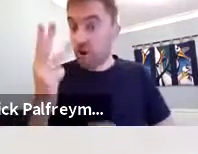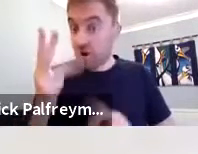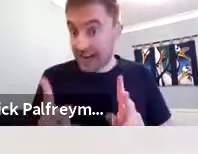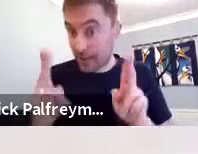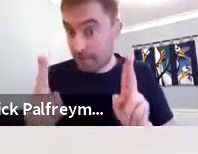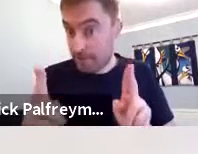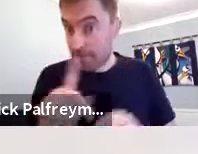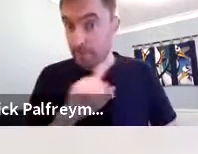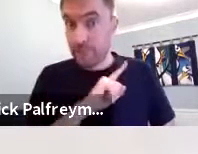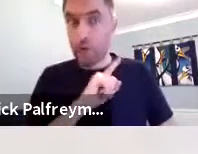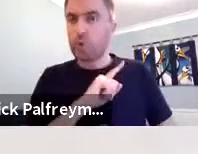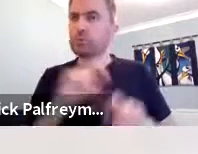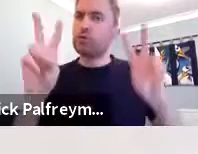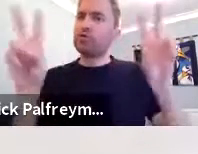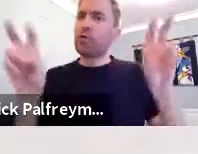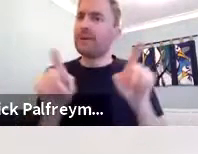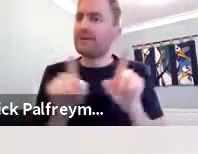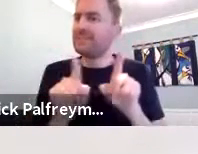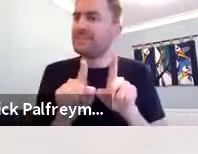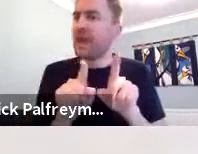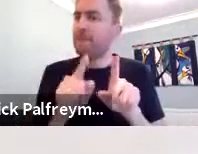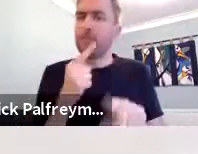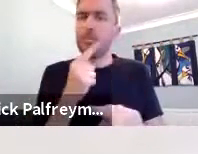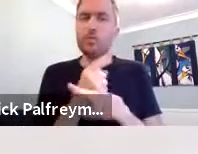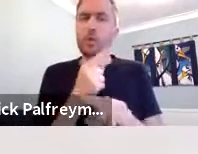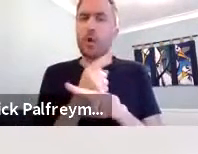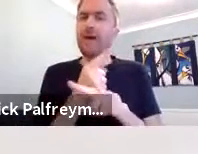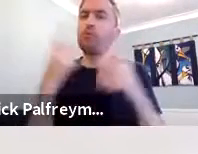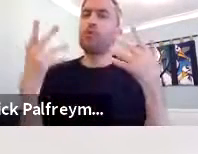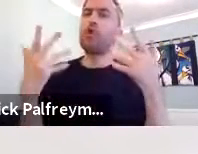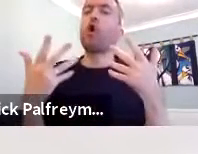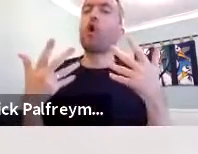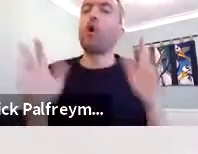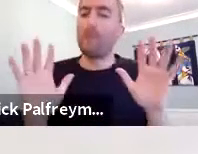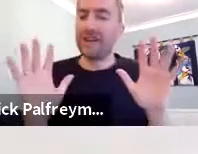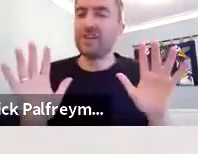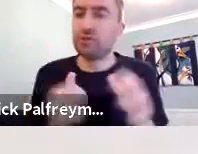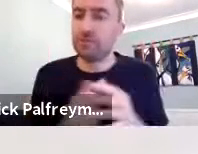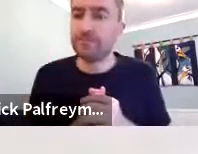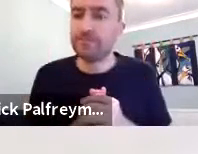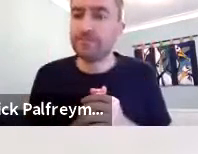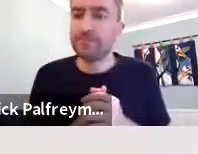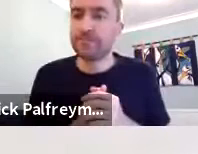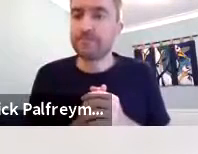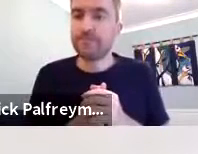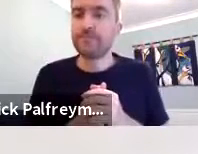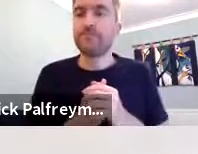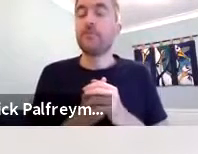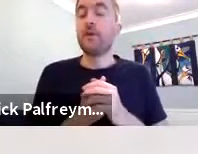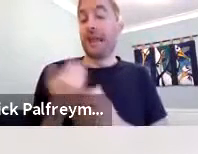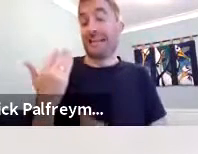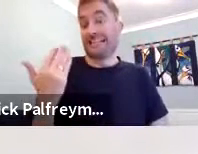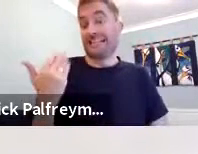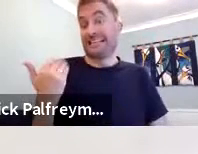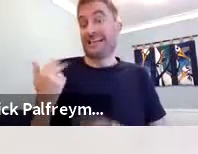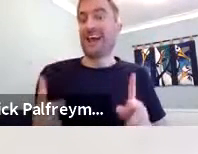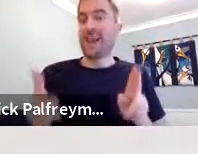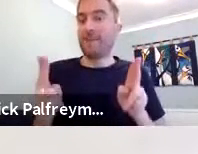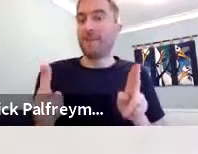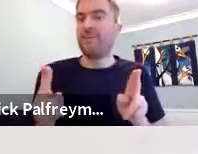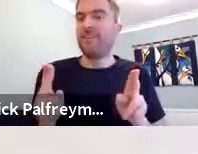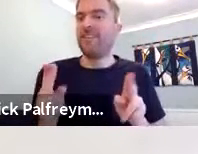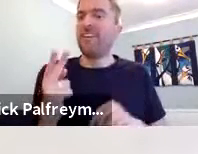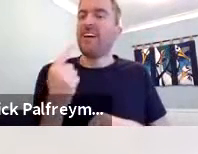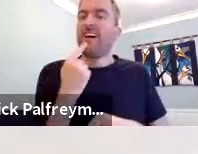I'm going to go straight on to clip three now. Because the topic's the same. We're talking about completives.